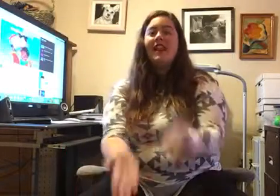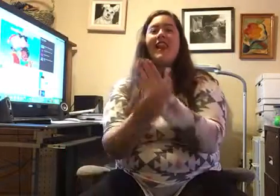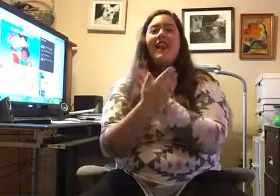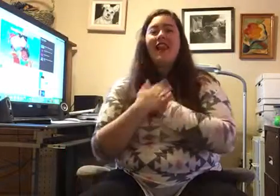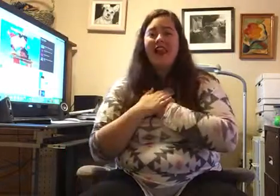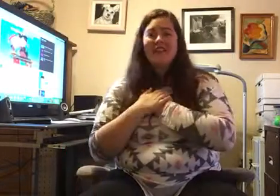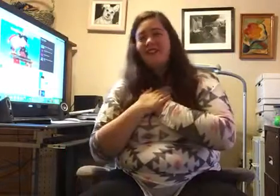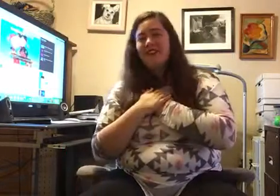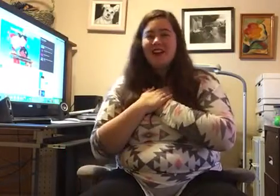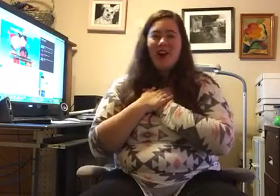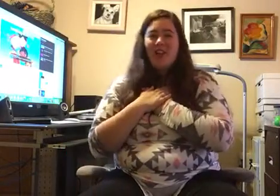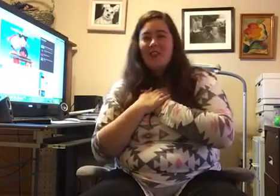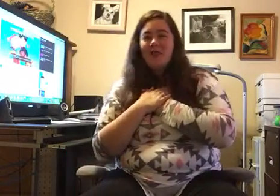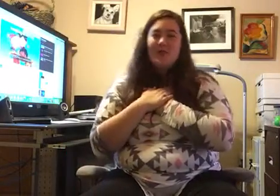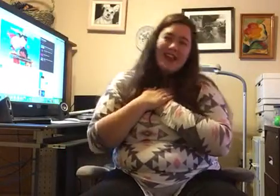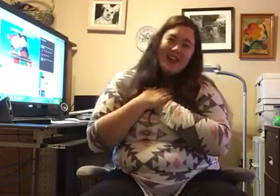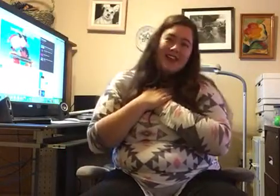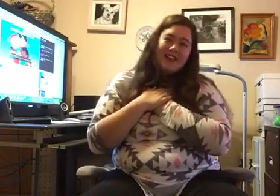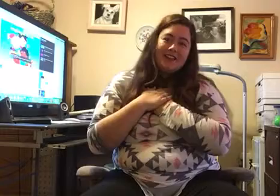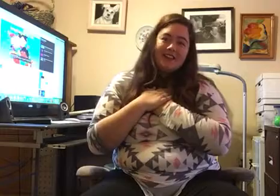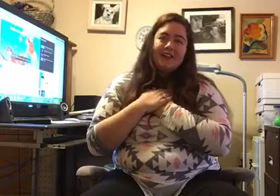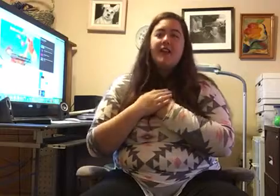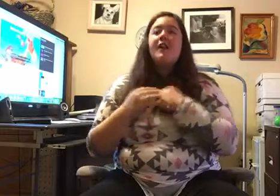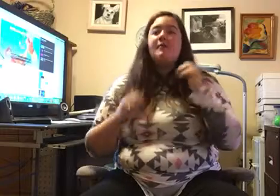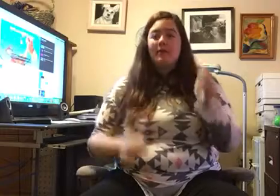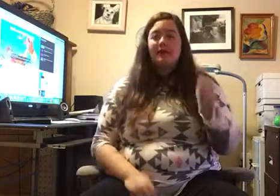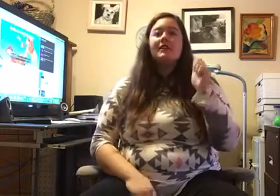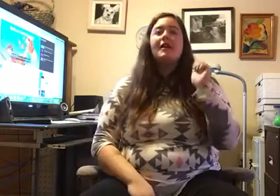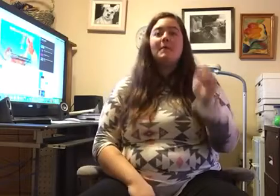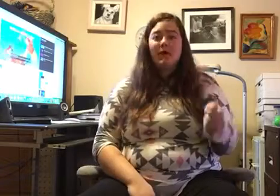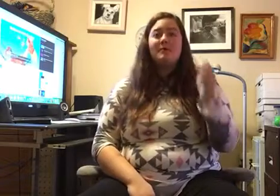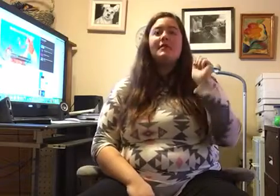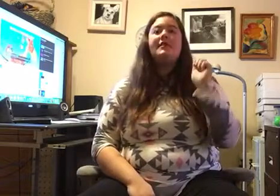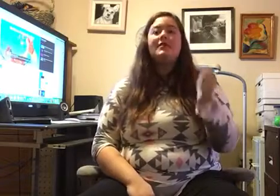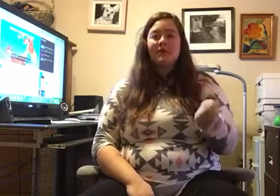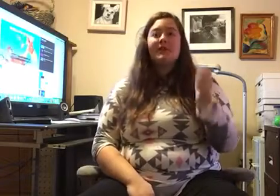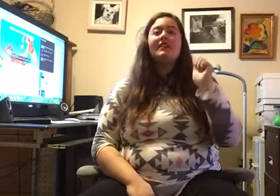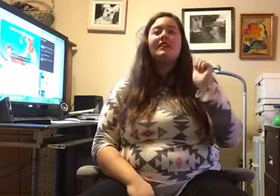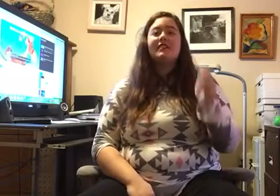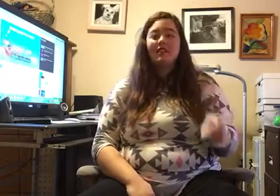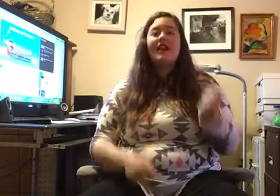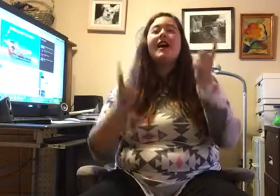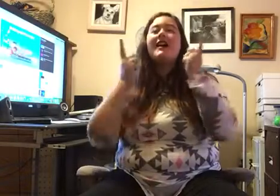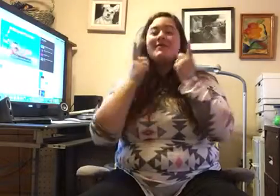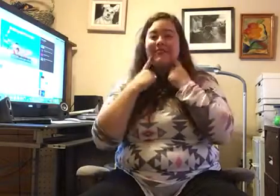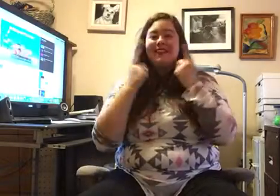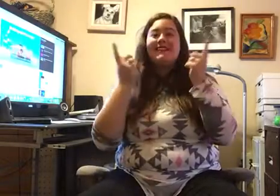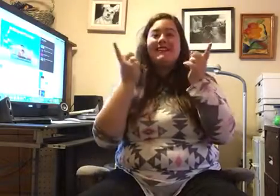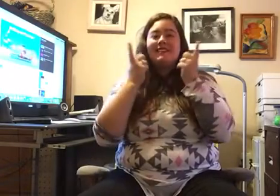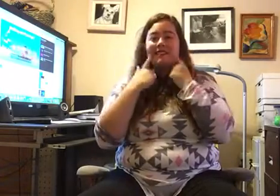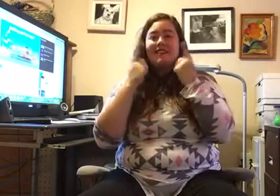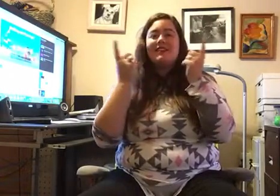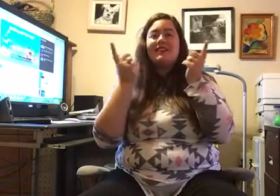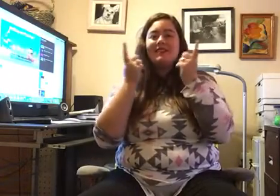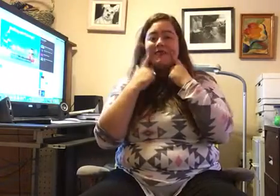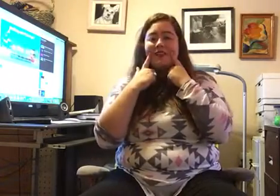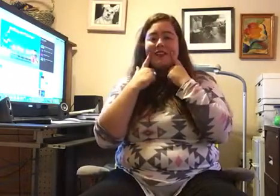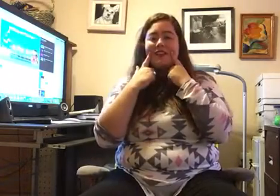laughing all the way. Does a bog-tills kill, making spirits blight.